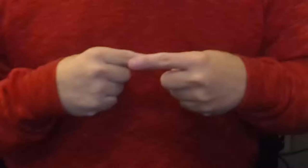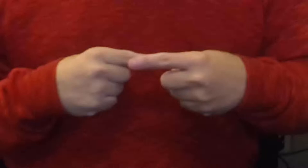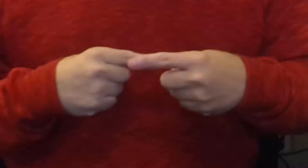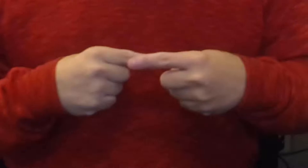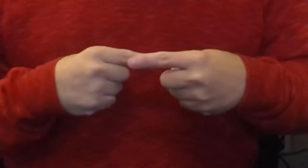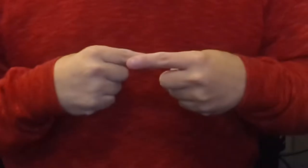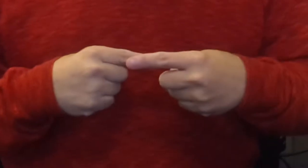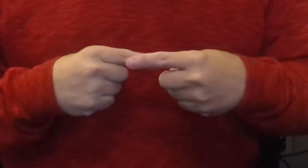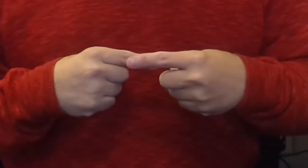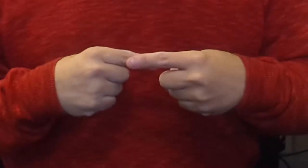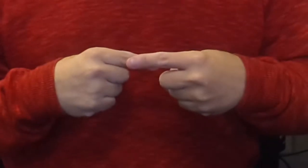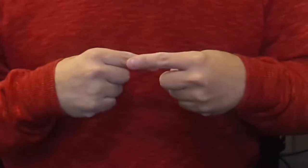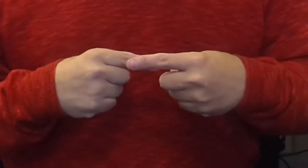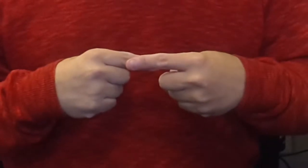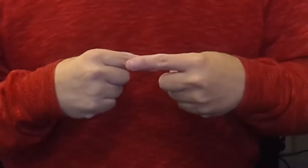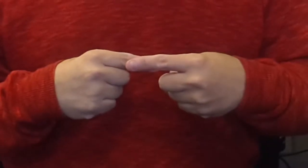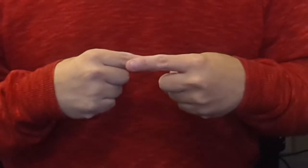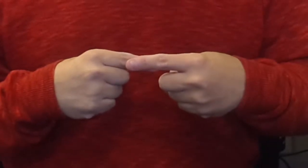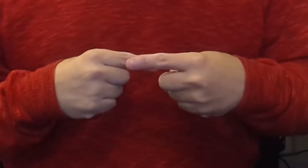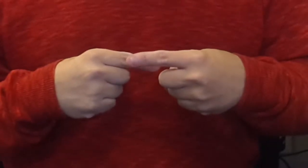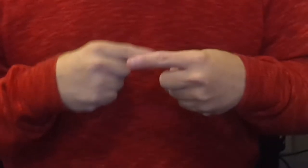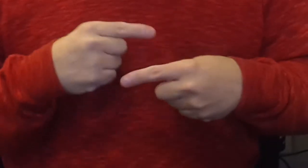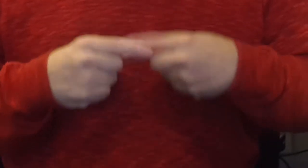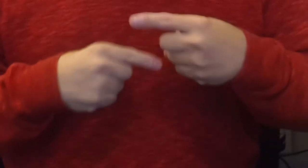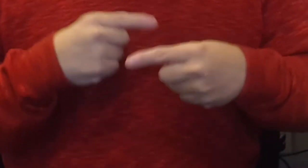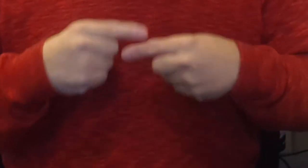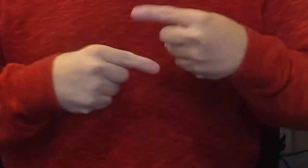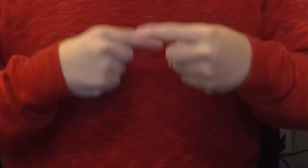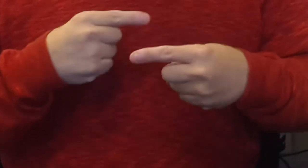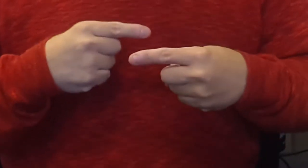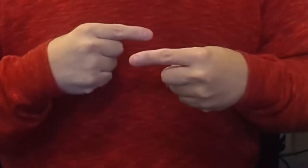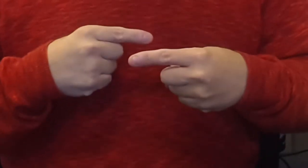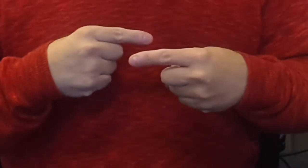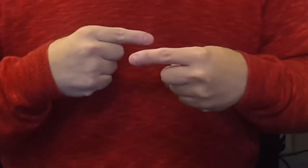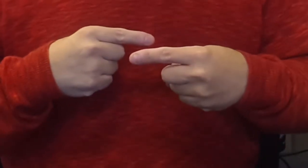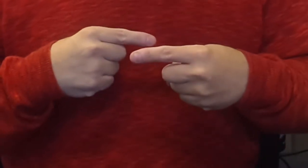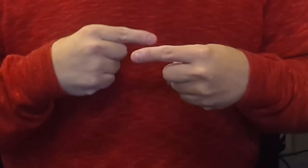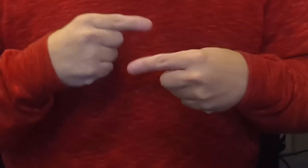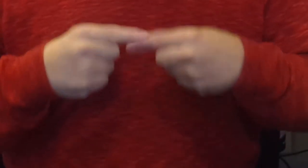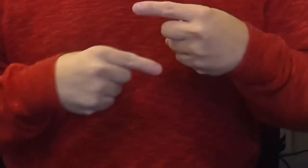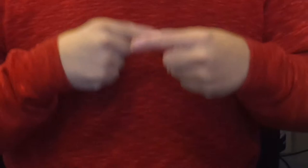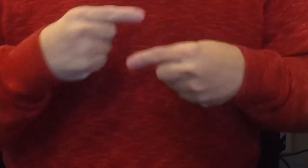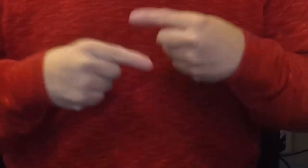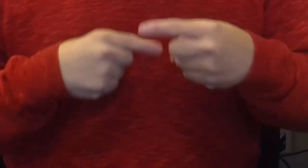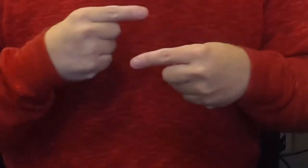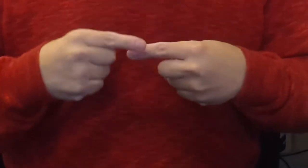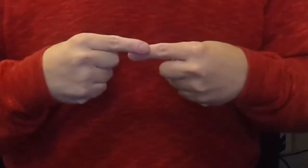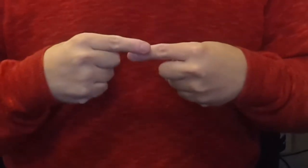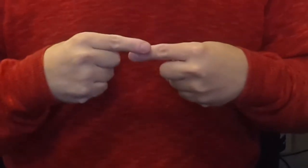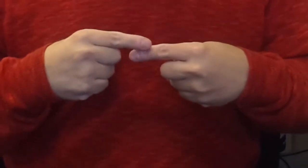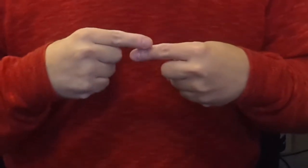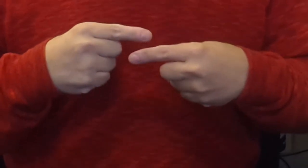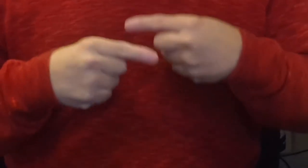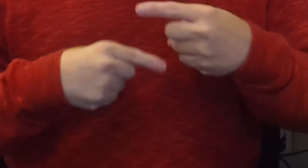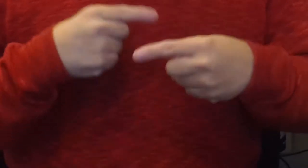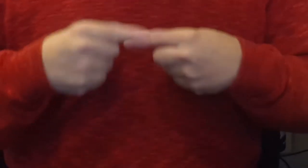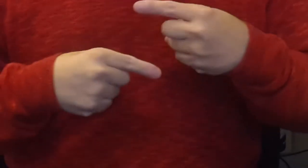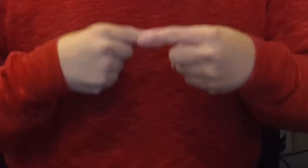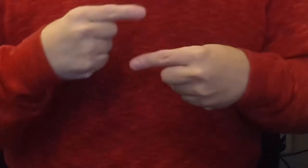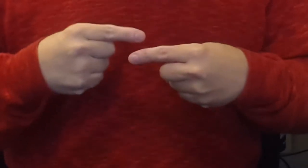Location. It's in the north of. It's in the south of. It's in the west of.